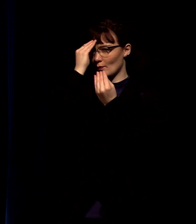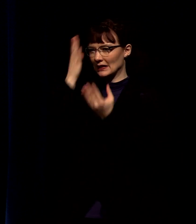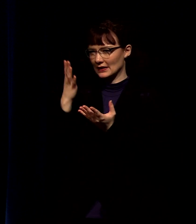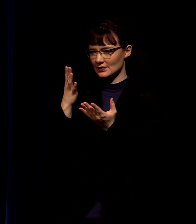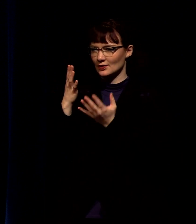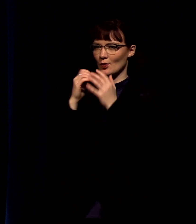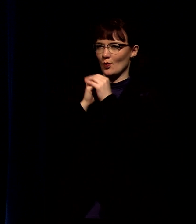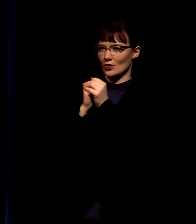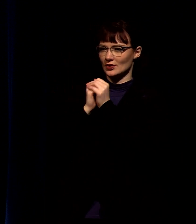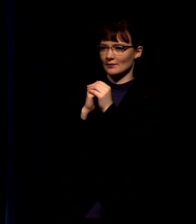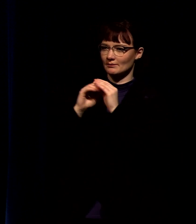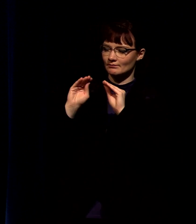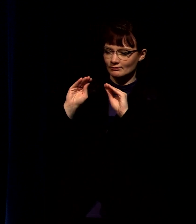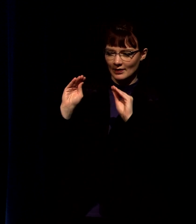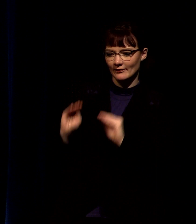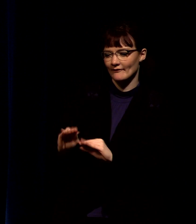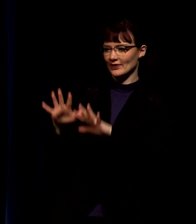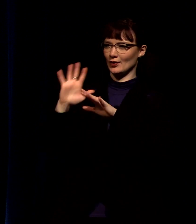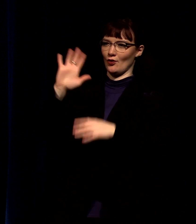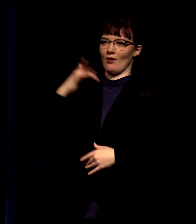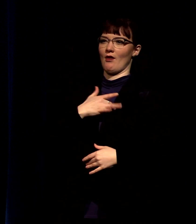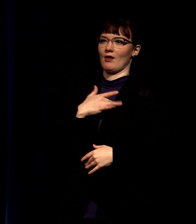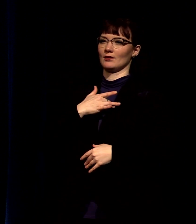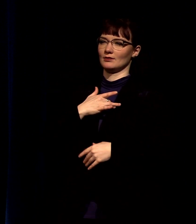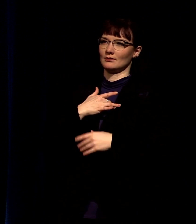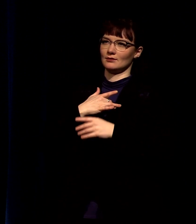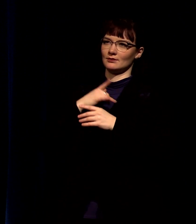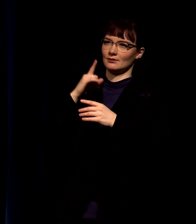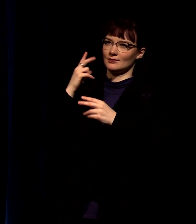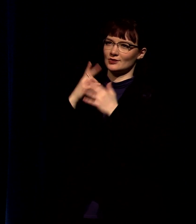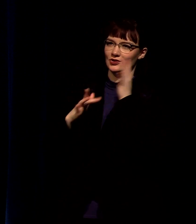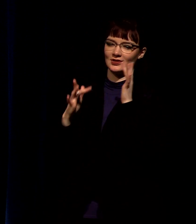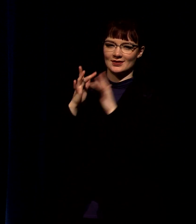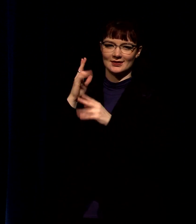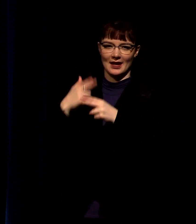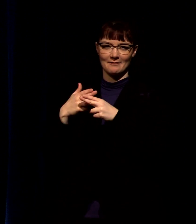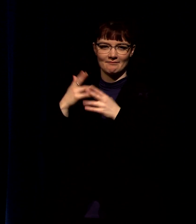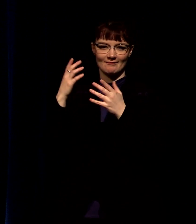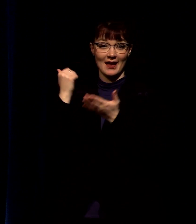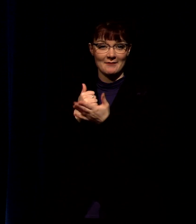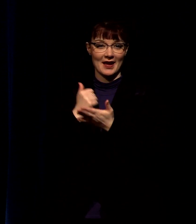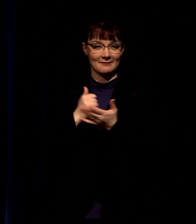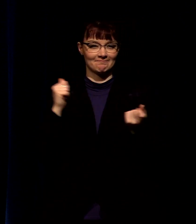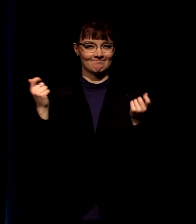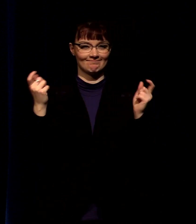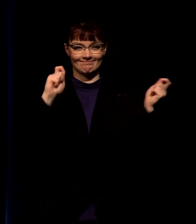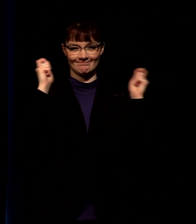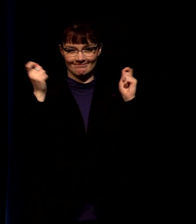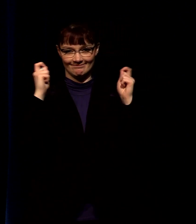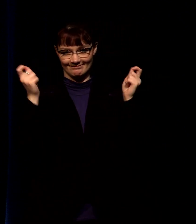in jesus name amen amen church family would you celebrate this with us